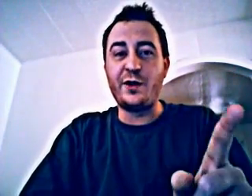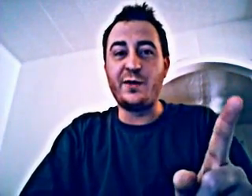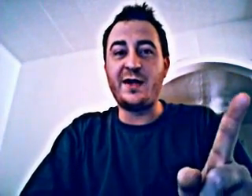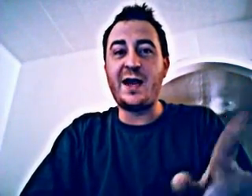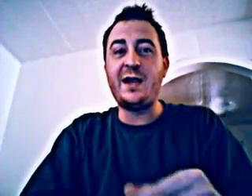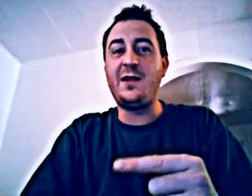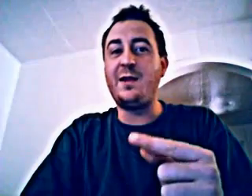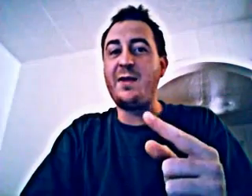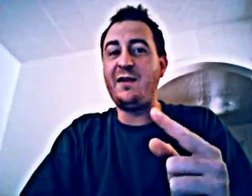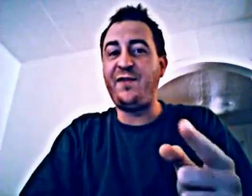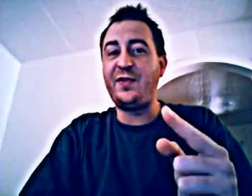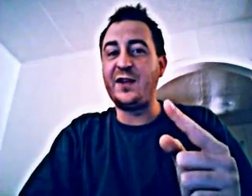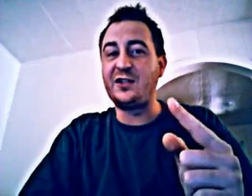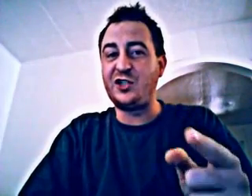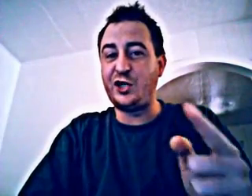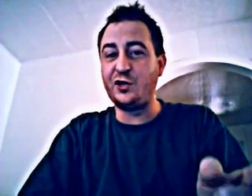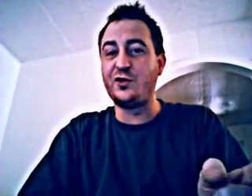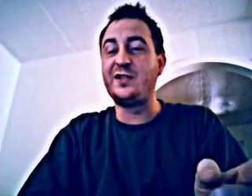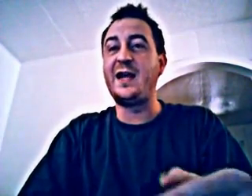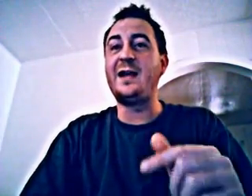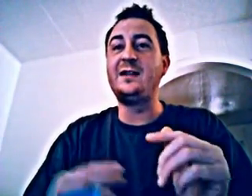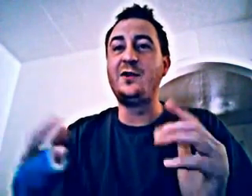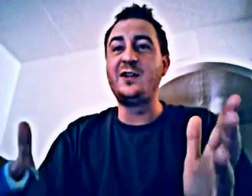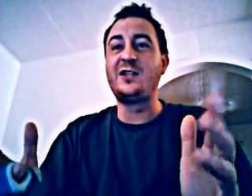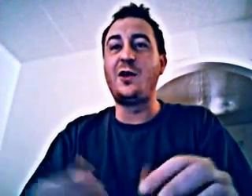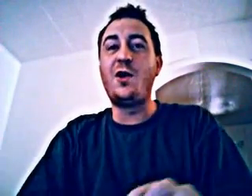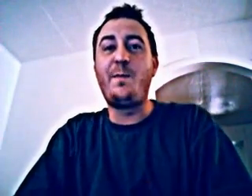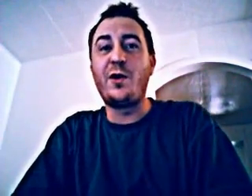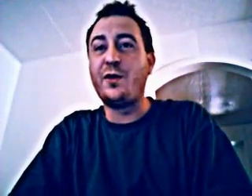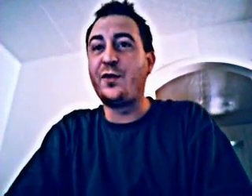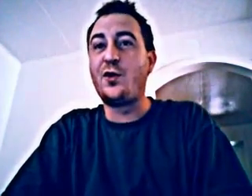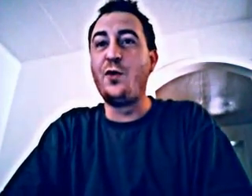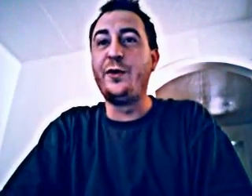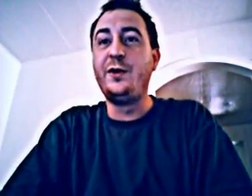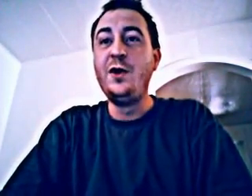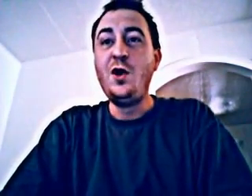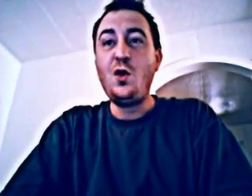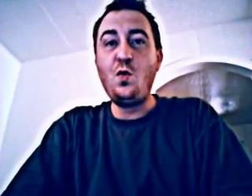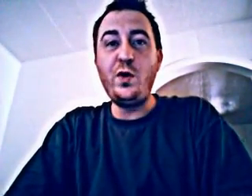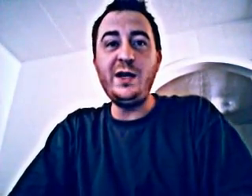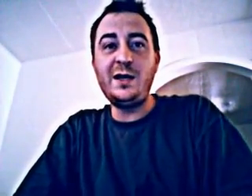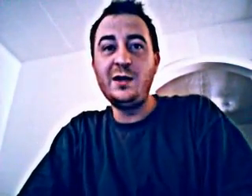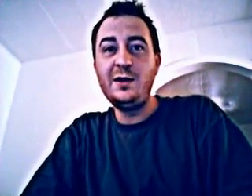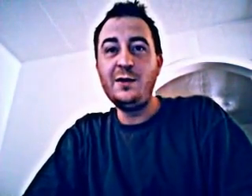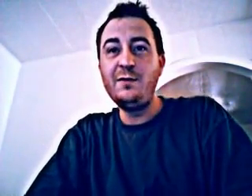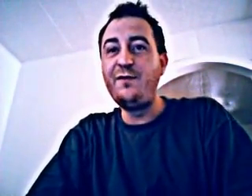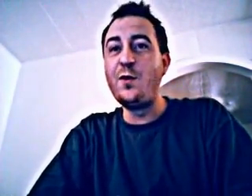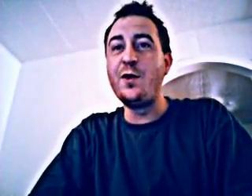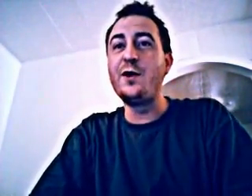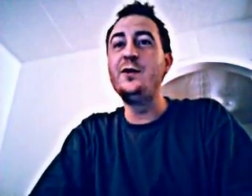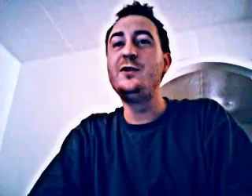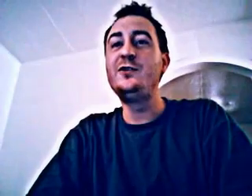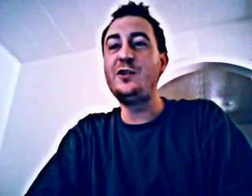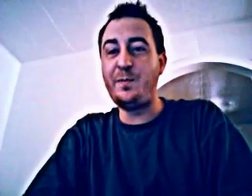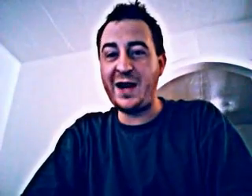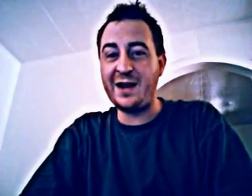Greenery Day. And then May 5th is Children's Day. So this is all part of the Golden Week for Japan.